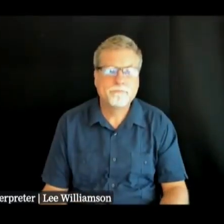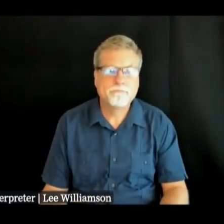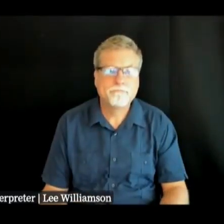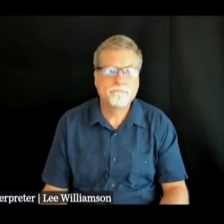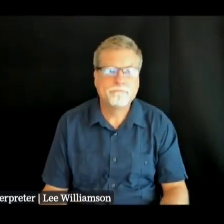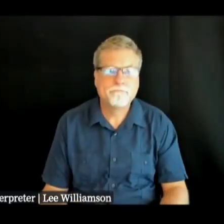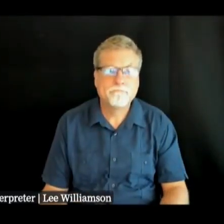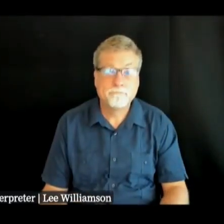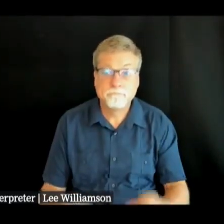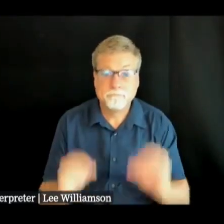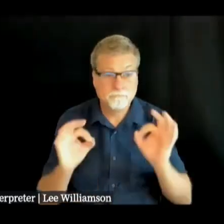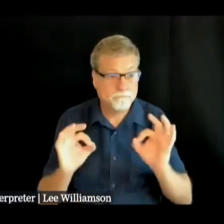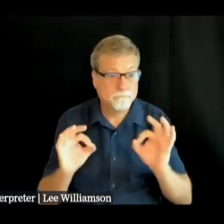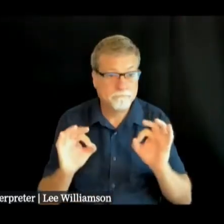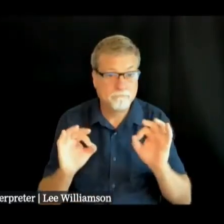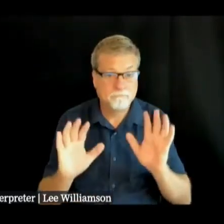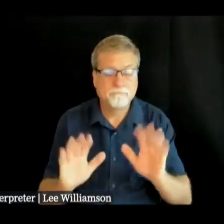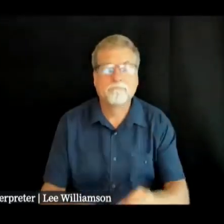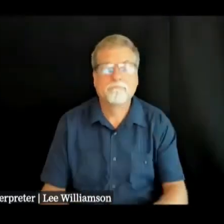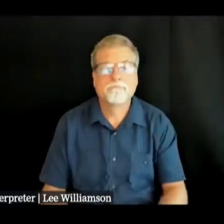good all right yes